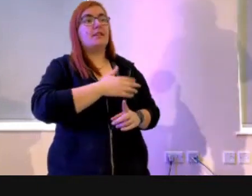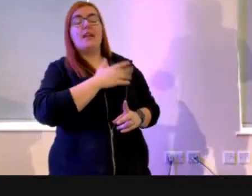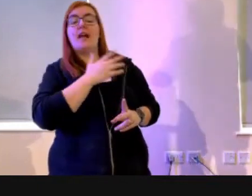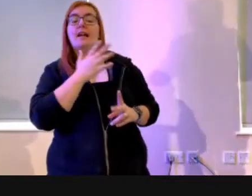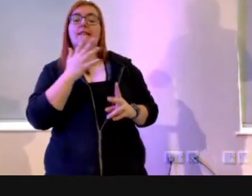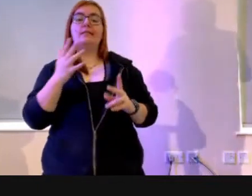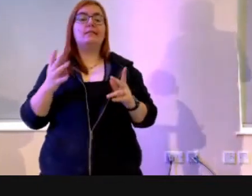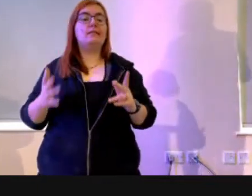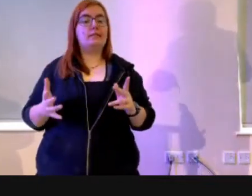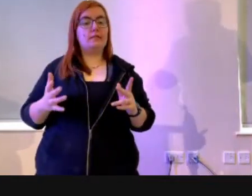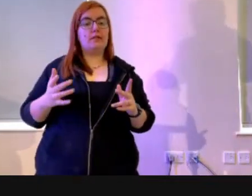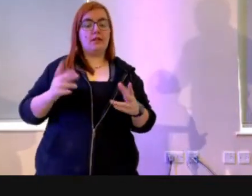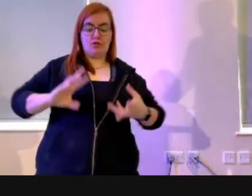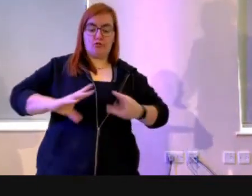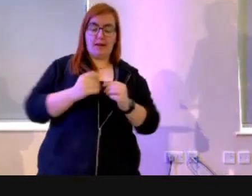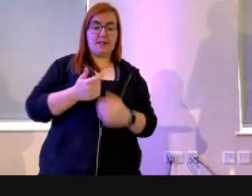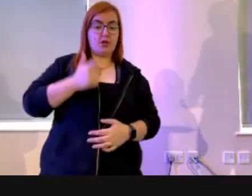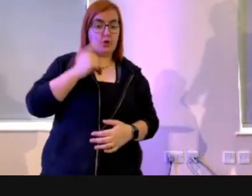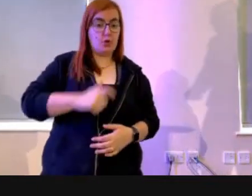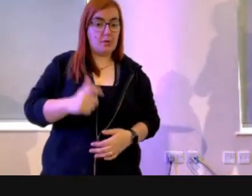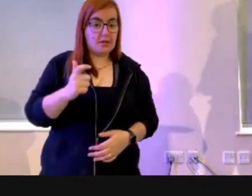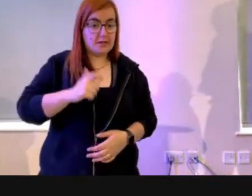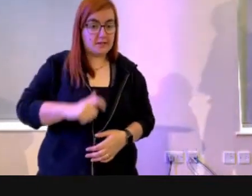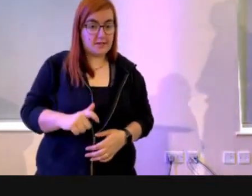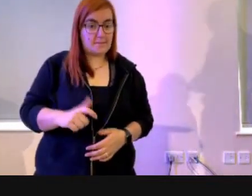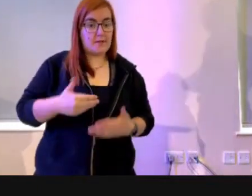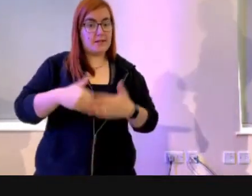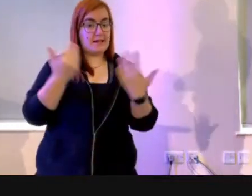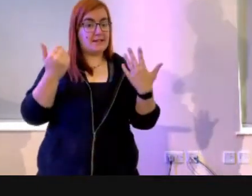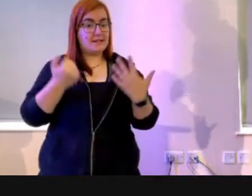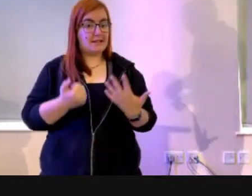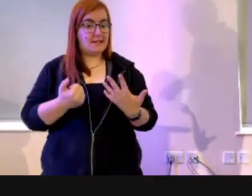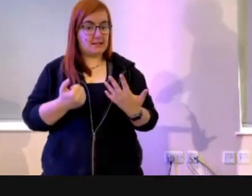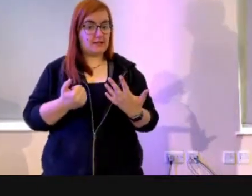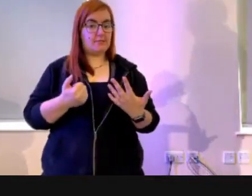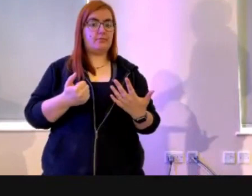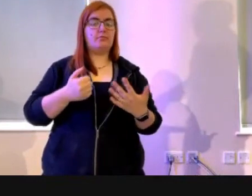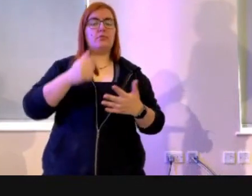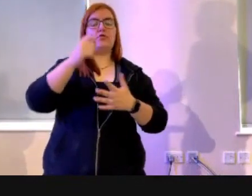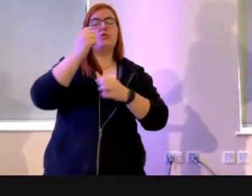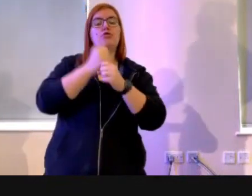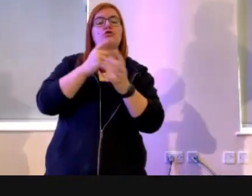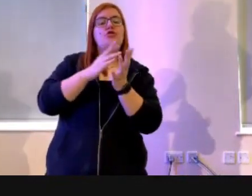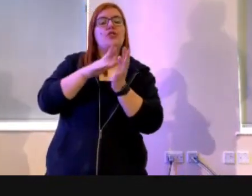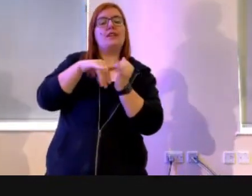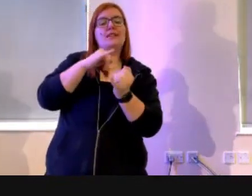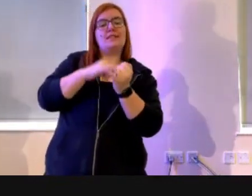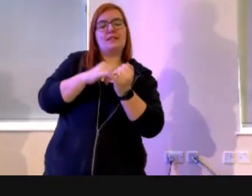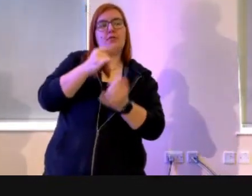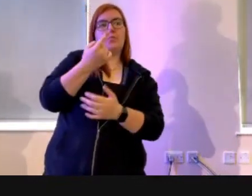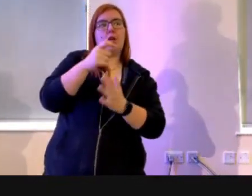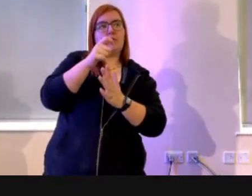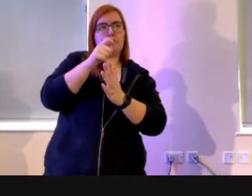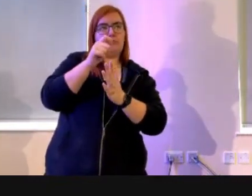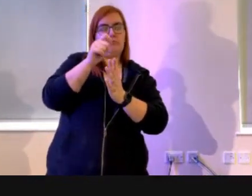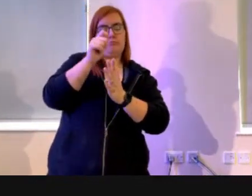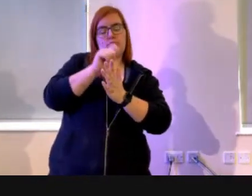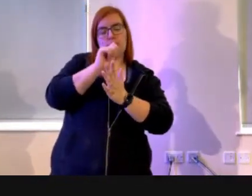us, humanity. This is what it says in Genesis 1 verse 26. Then God said, Let us make